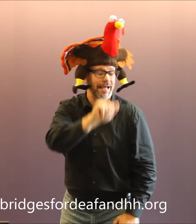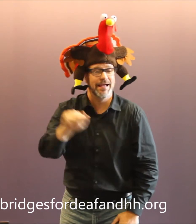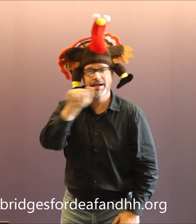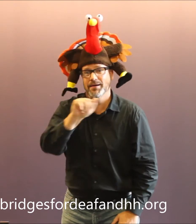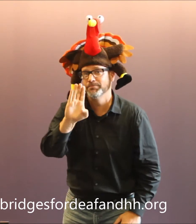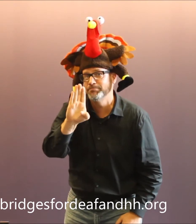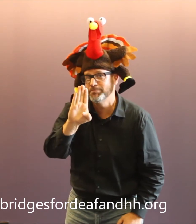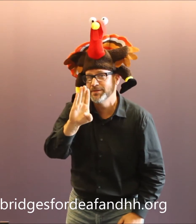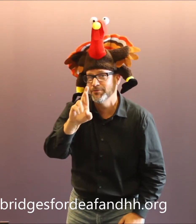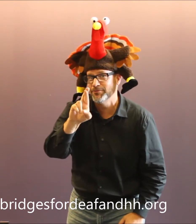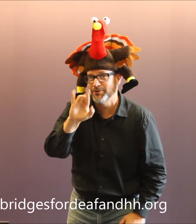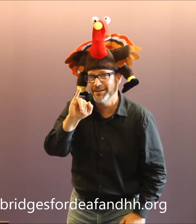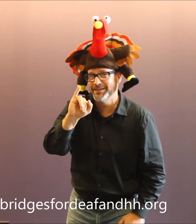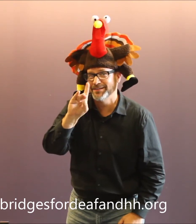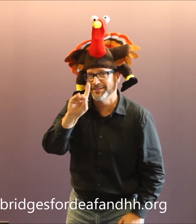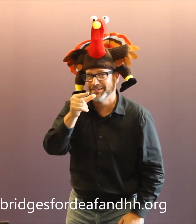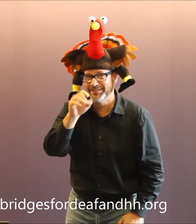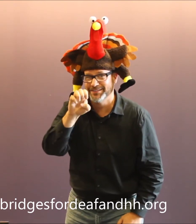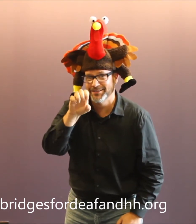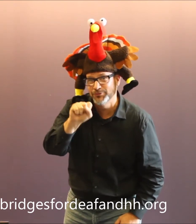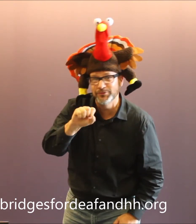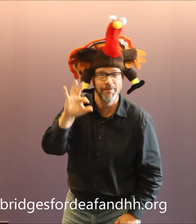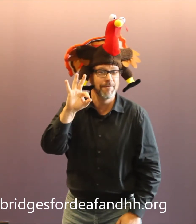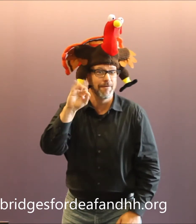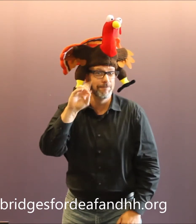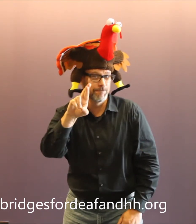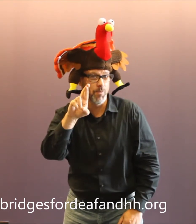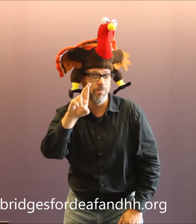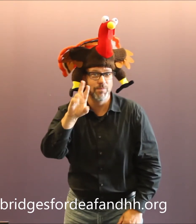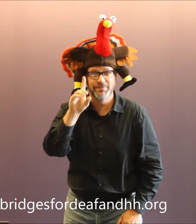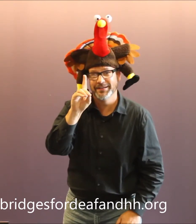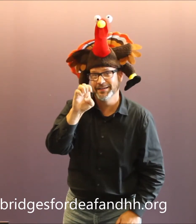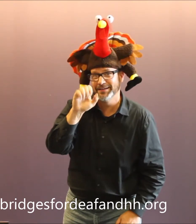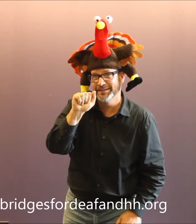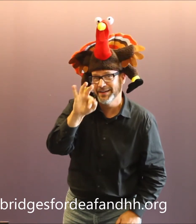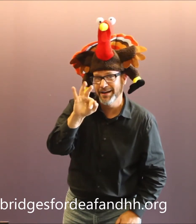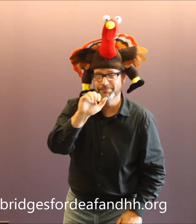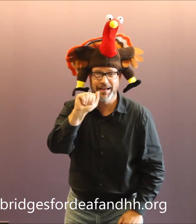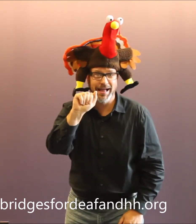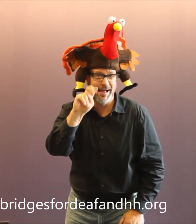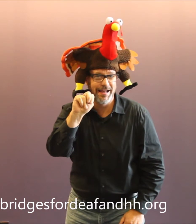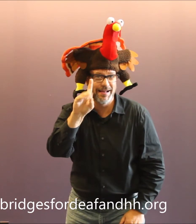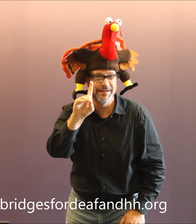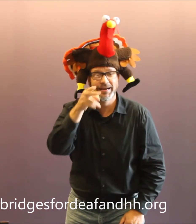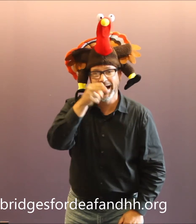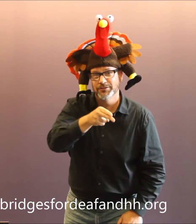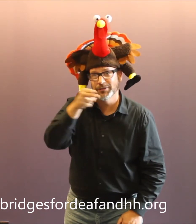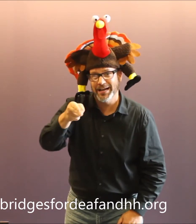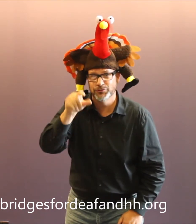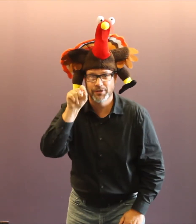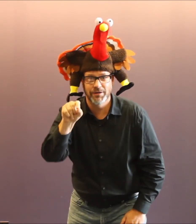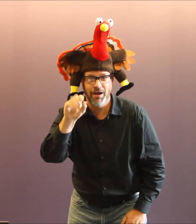to info at bridges for deaf and hh